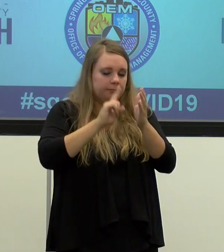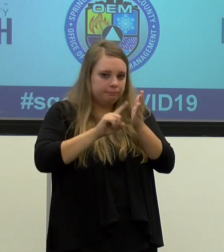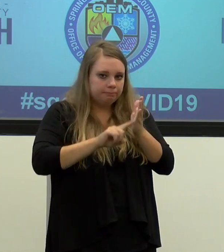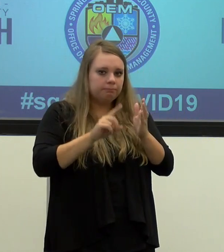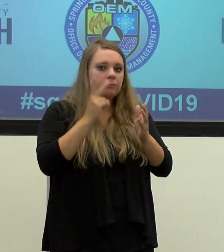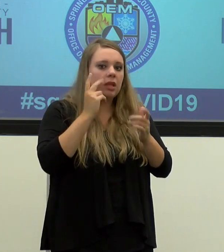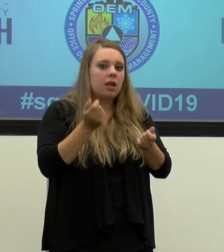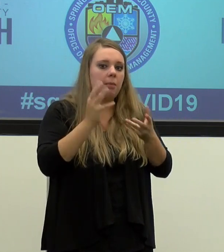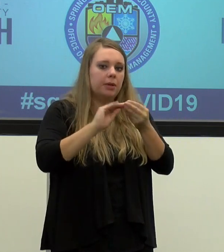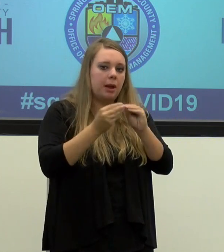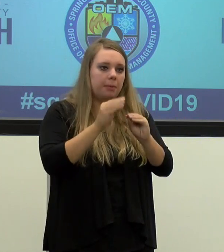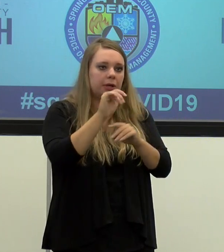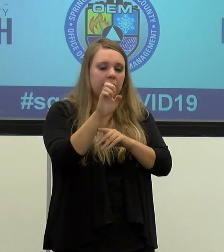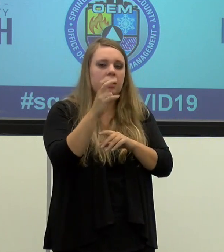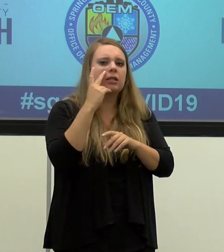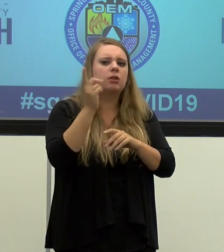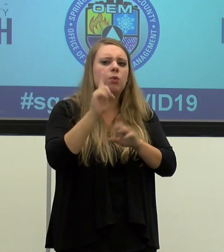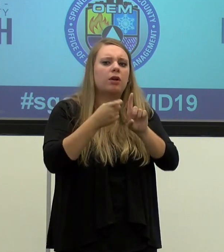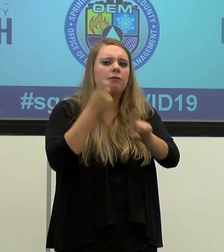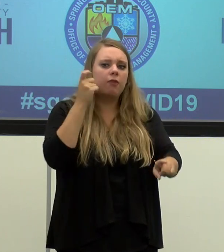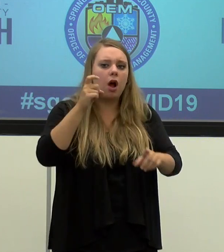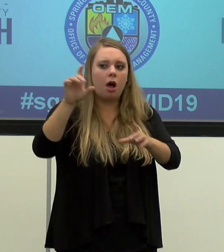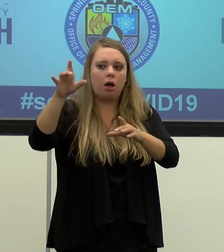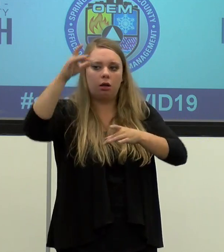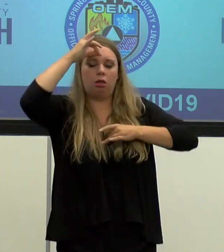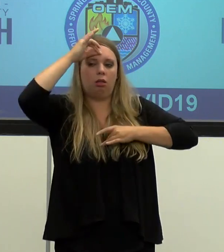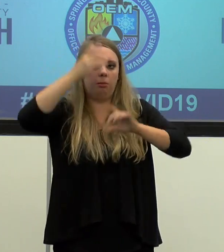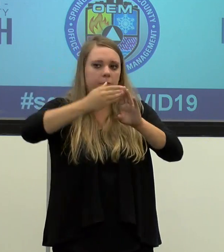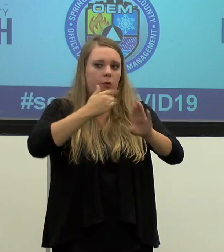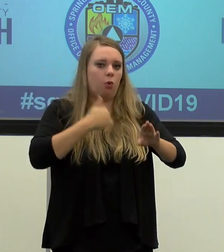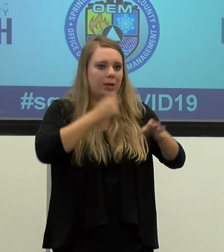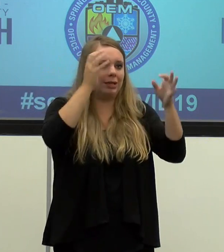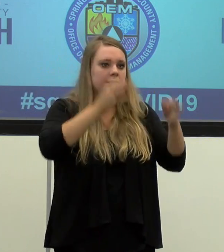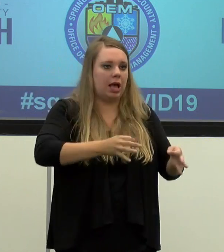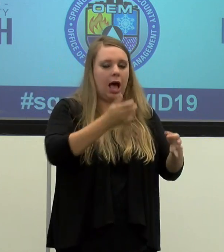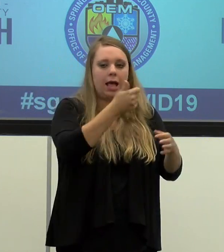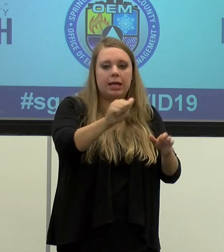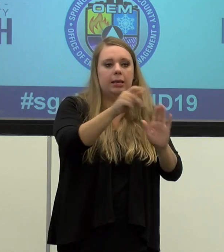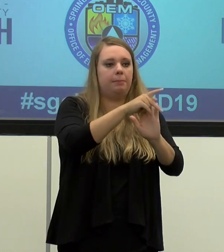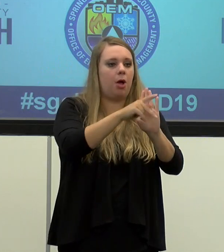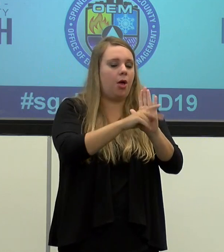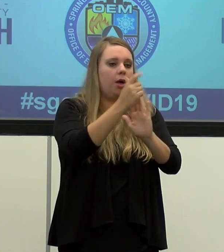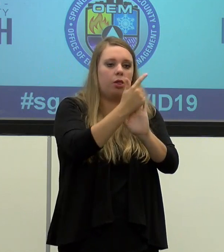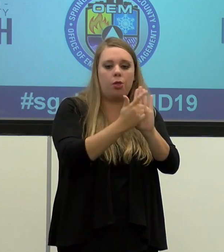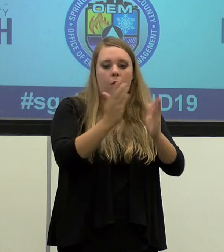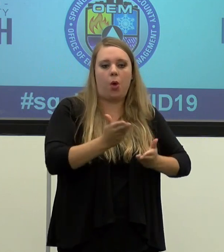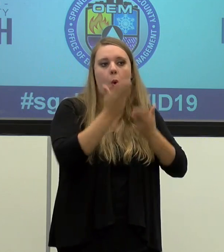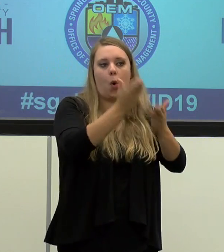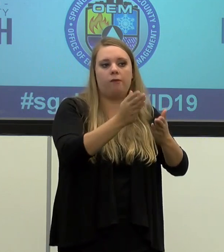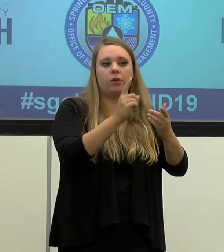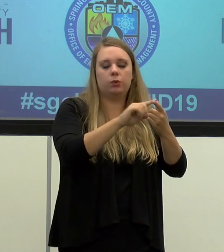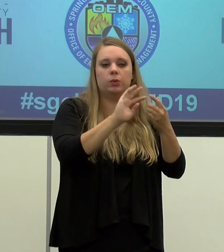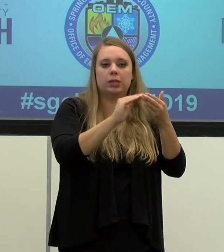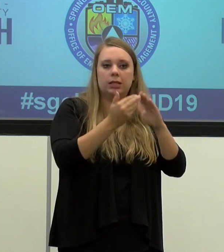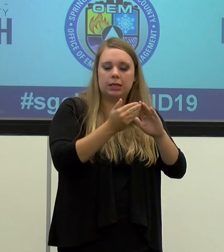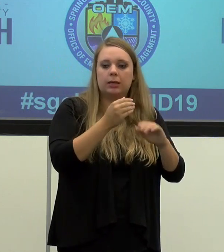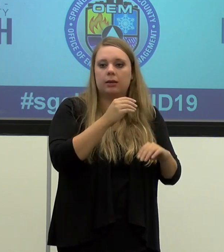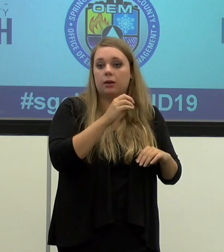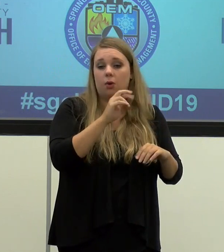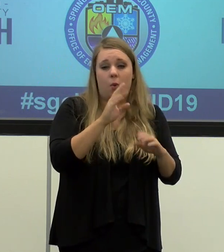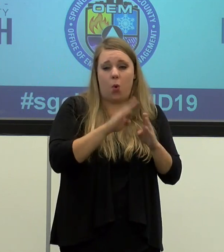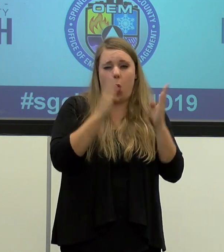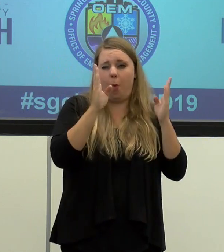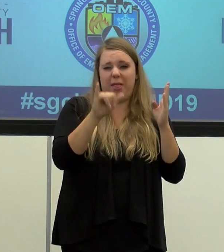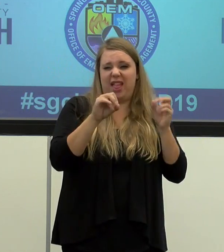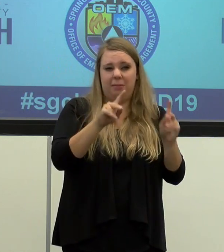where these cases are contracting the illness before we make any kind of policy recommendations, uh, or even open